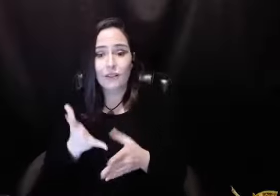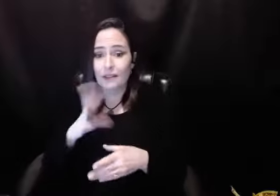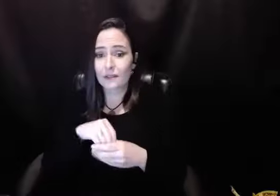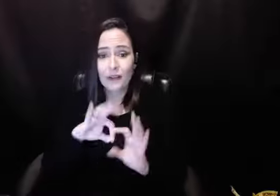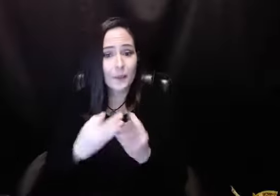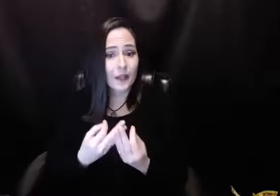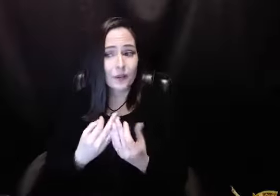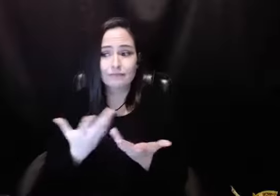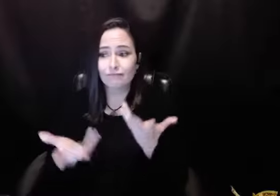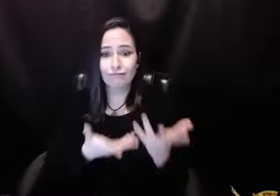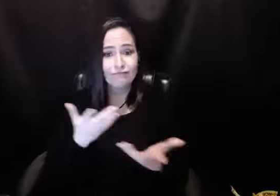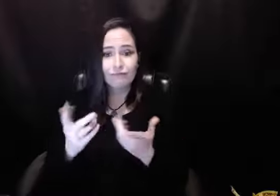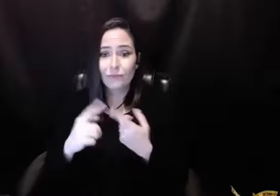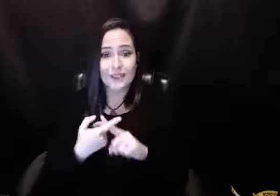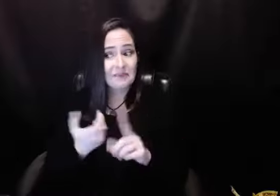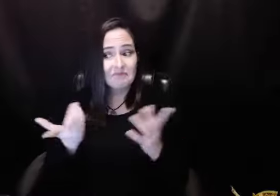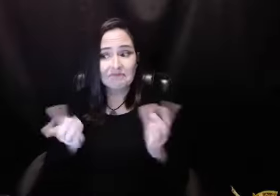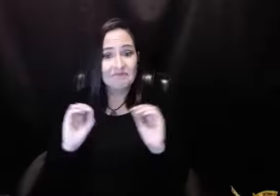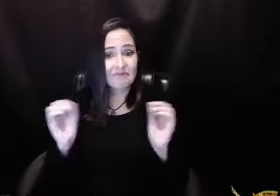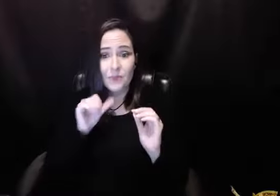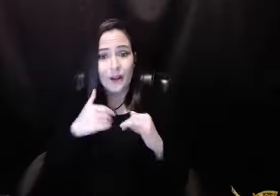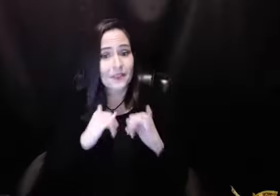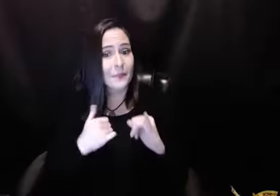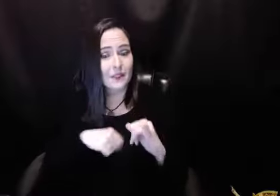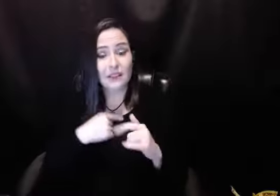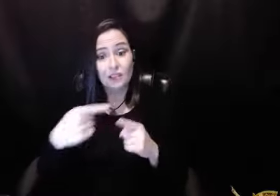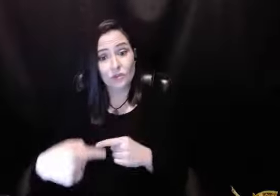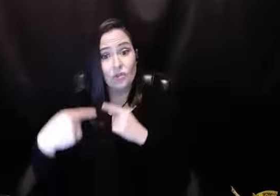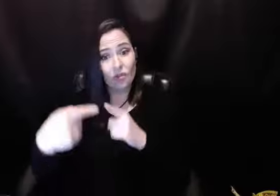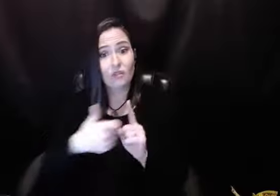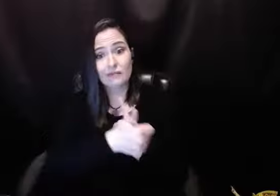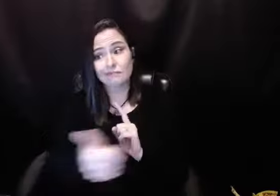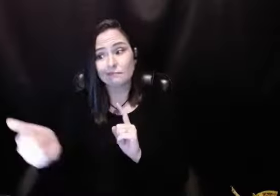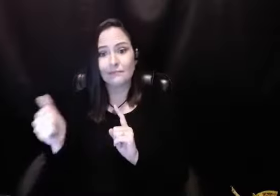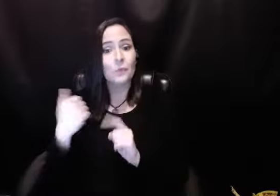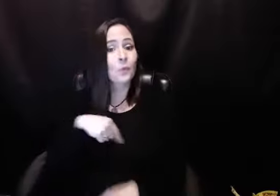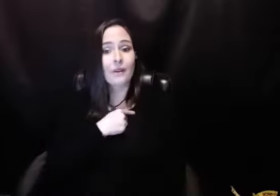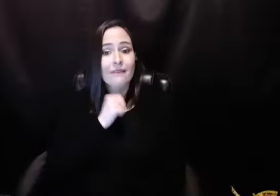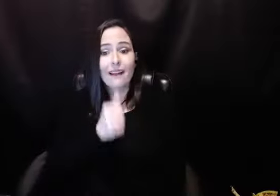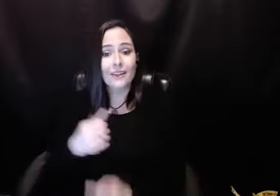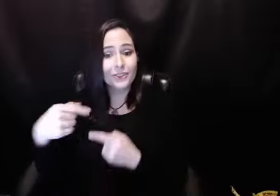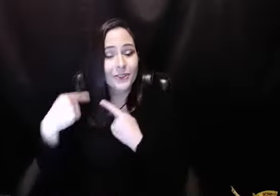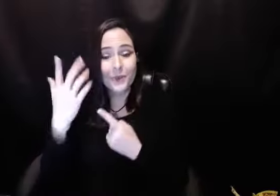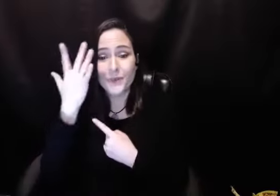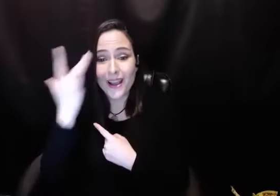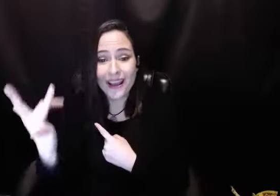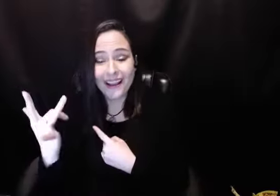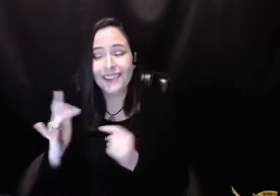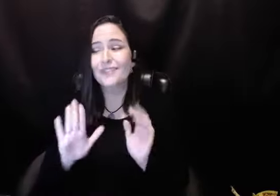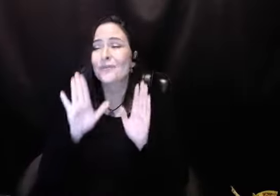are the lucky ones. There's people out there that don't have alcoholics. They don't have what we have, you know. They just struggle out